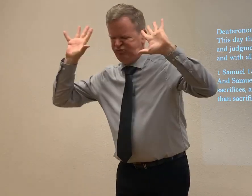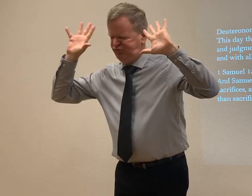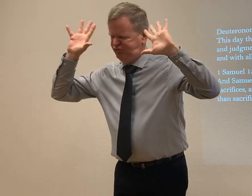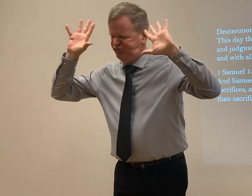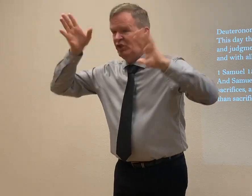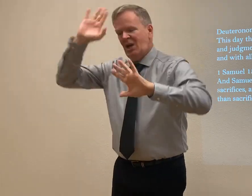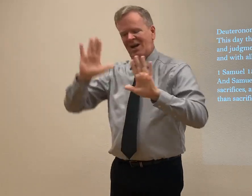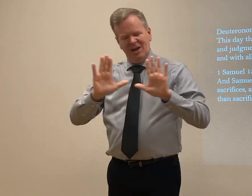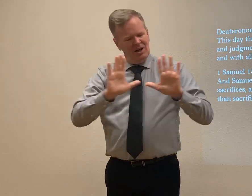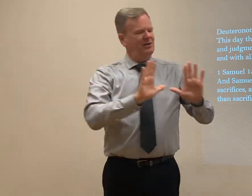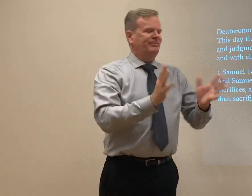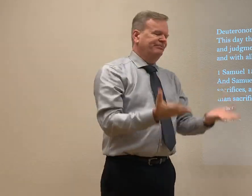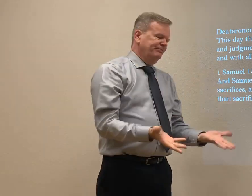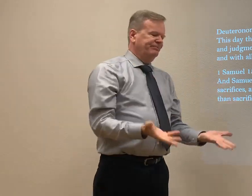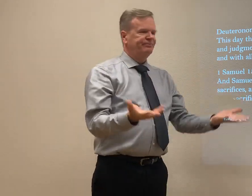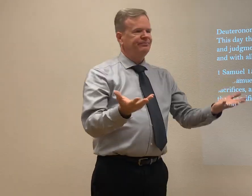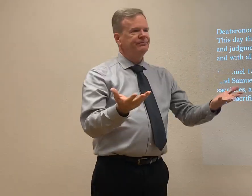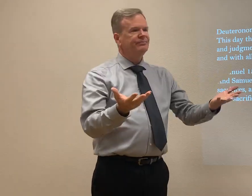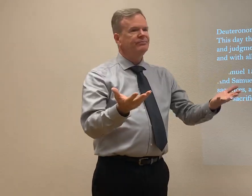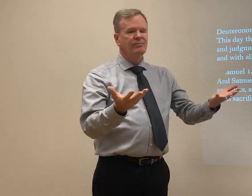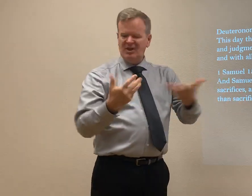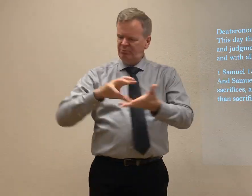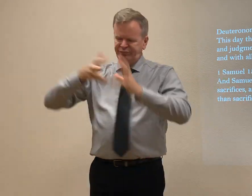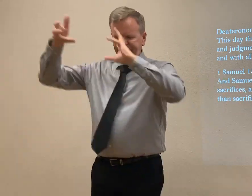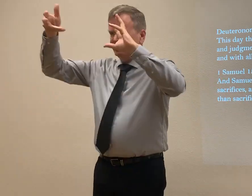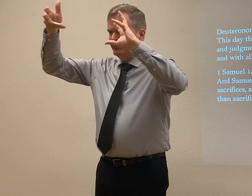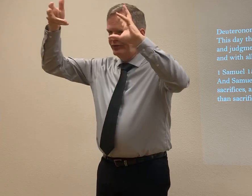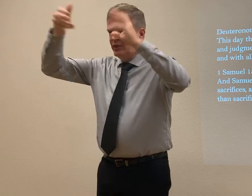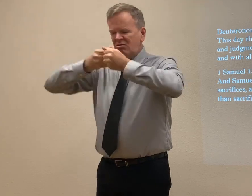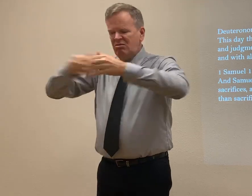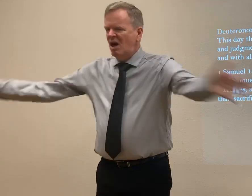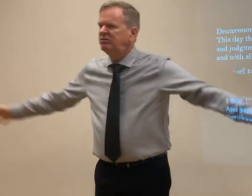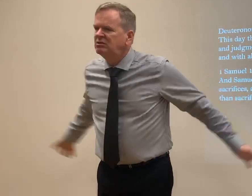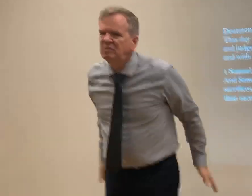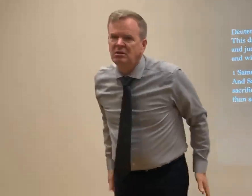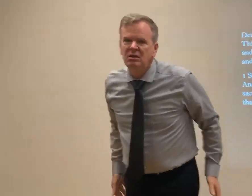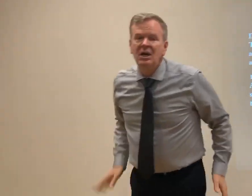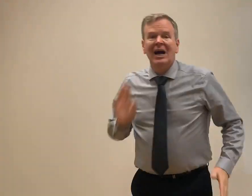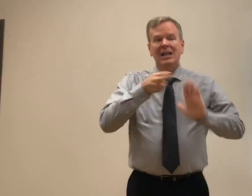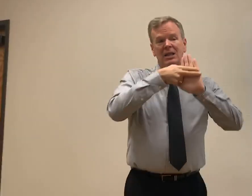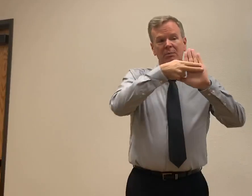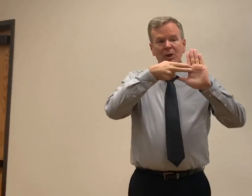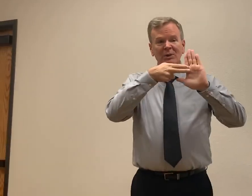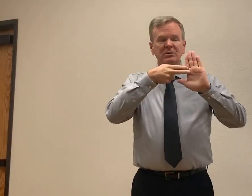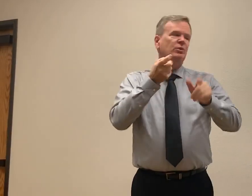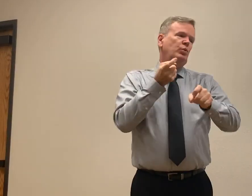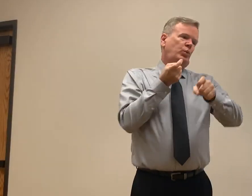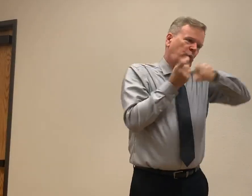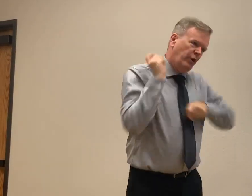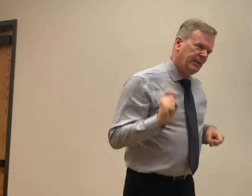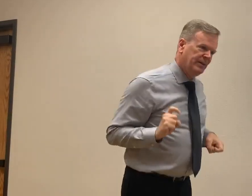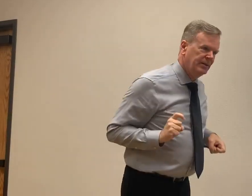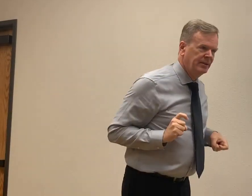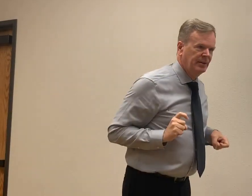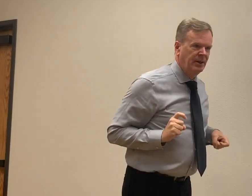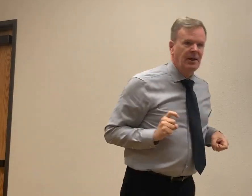He interrupted the process and lost everything. He lost everything. Reputation? God.